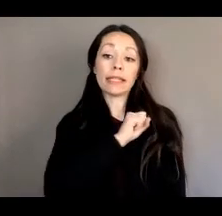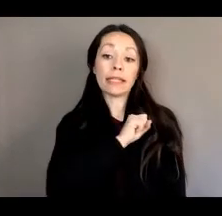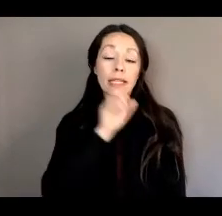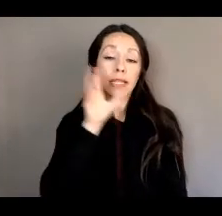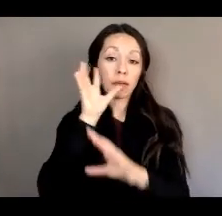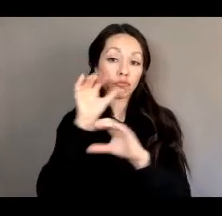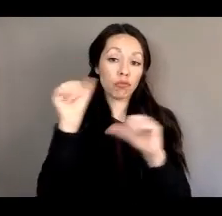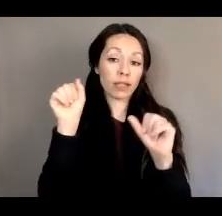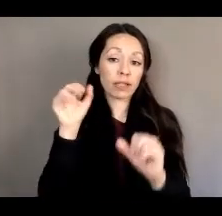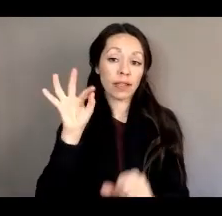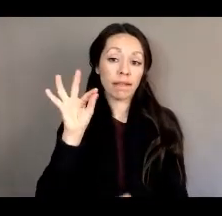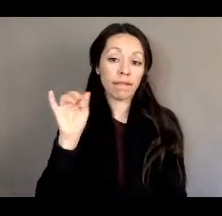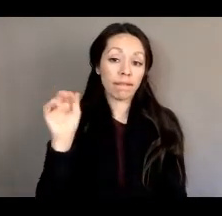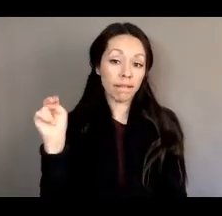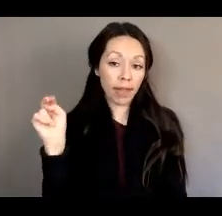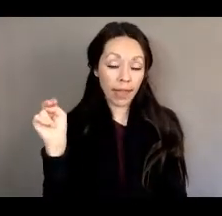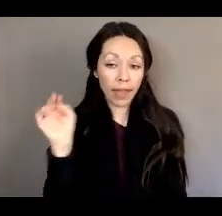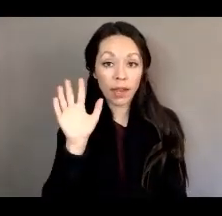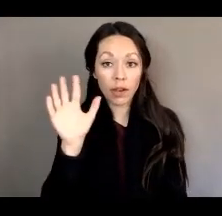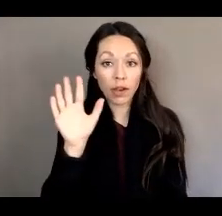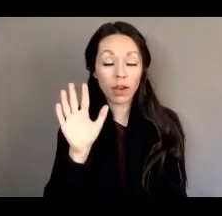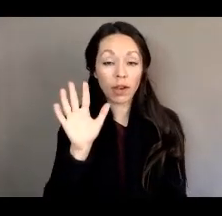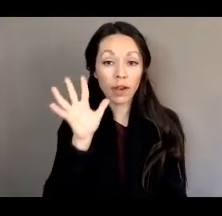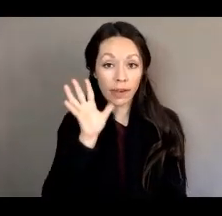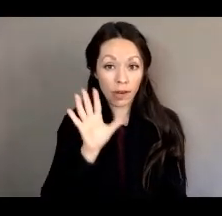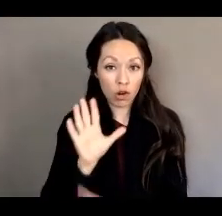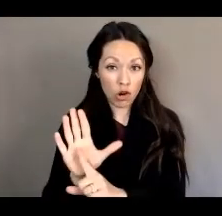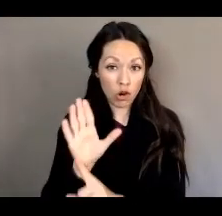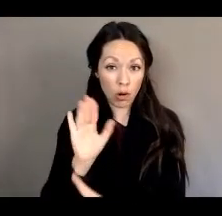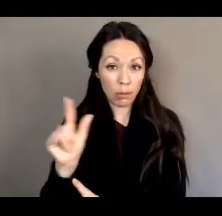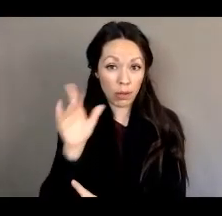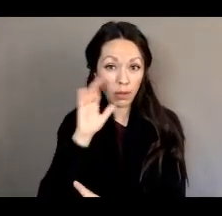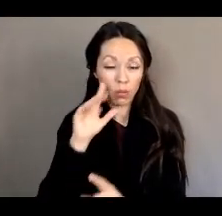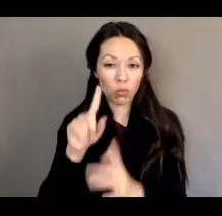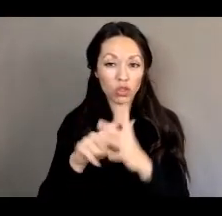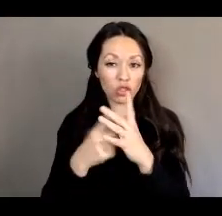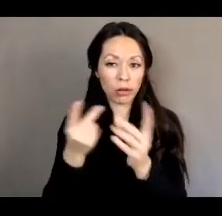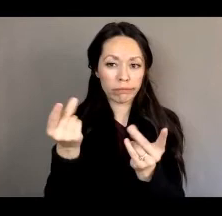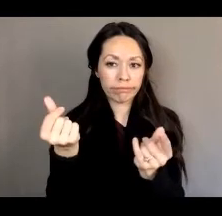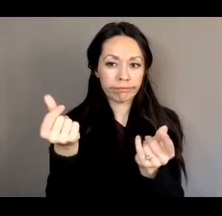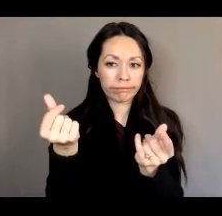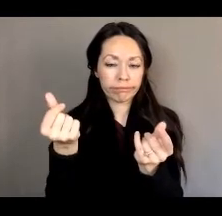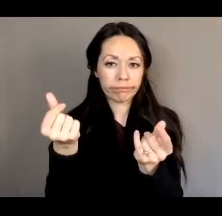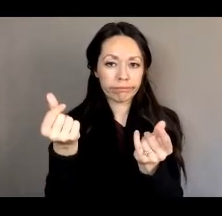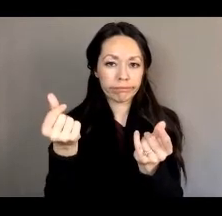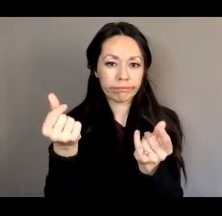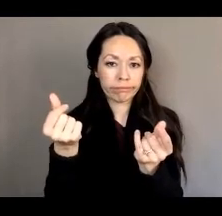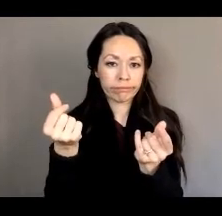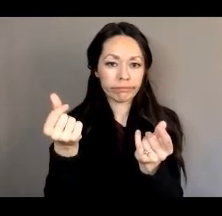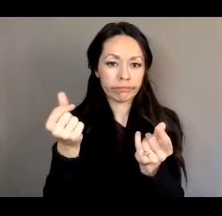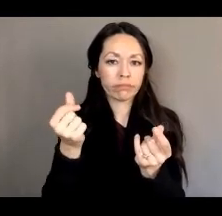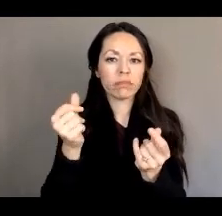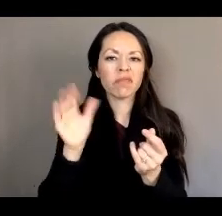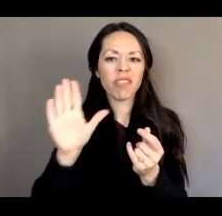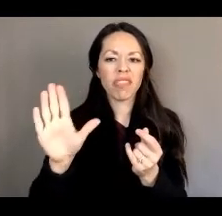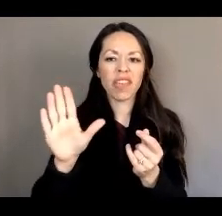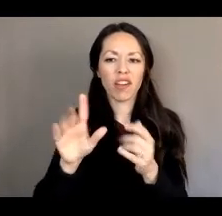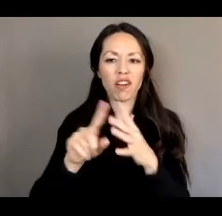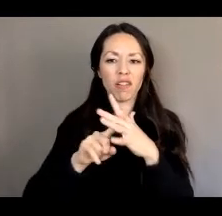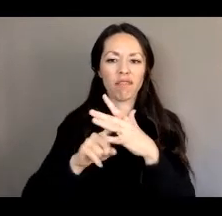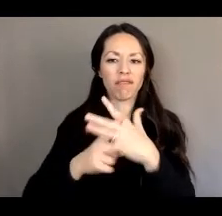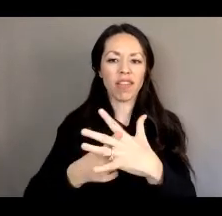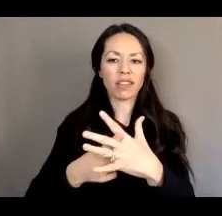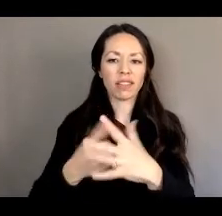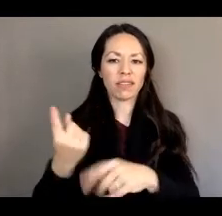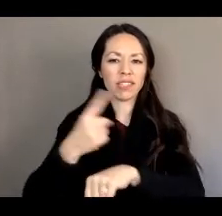President Phan's bill would go into effect immediately upon the general effective date, which is